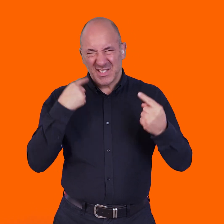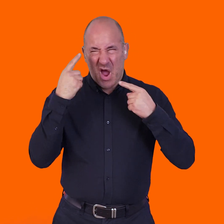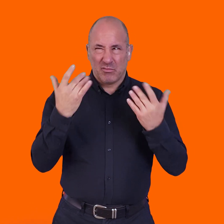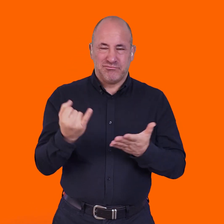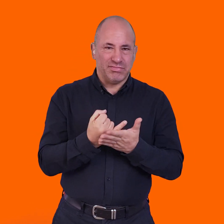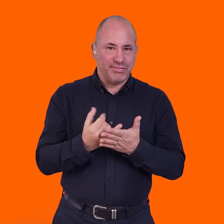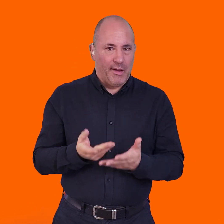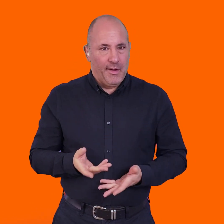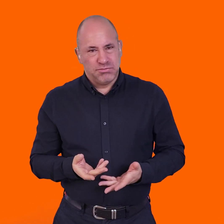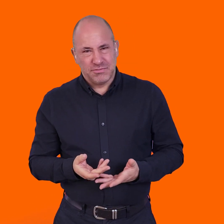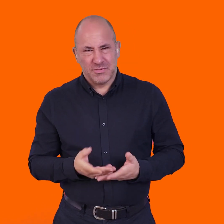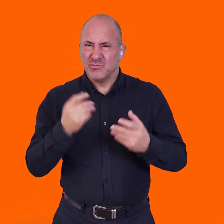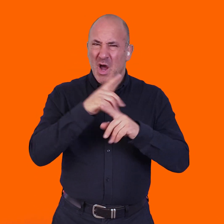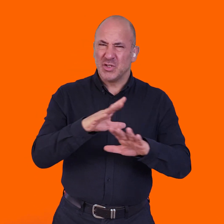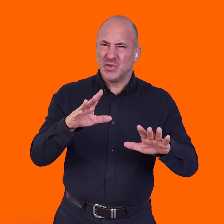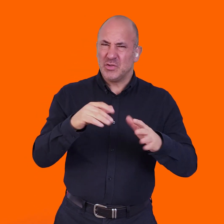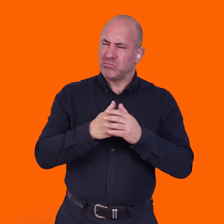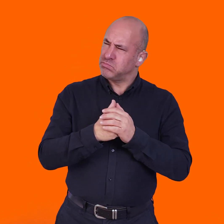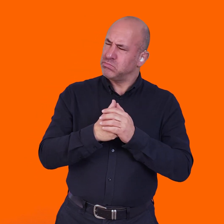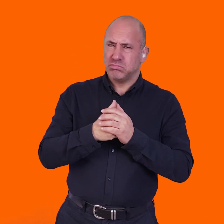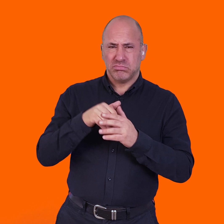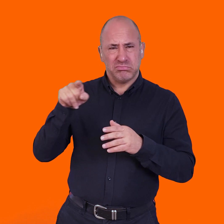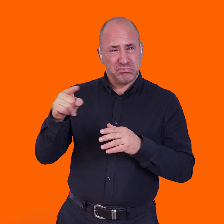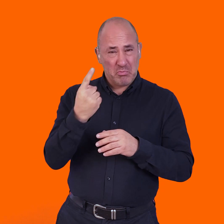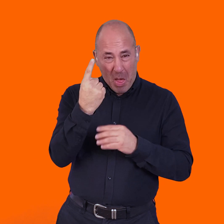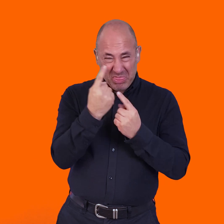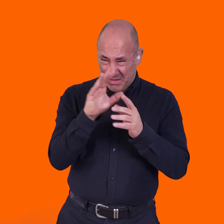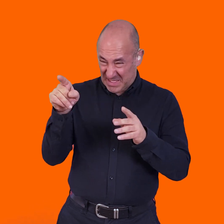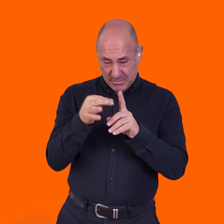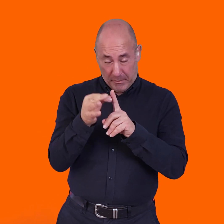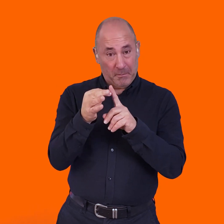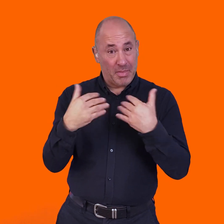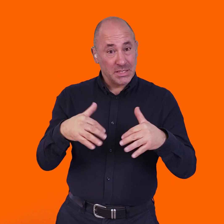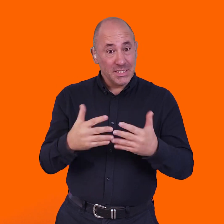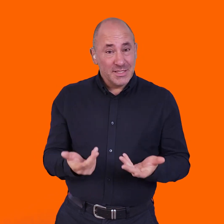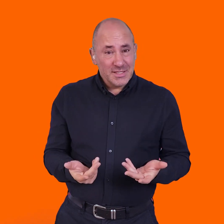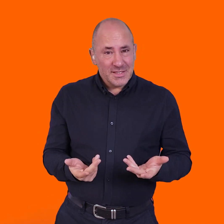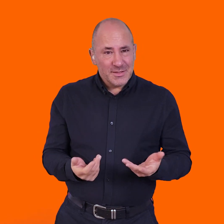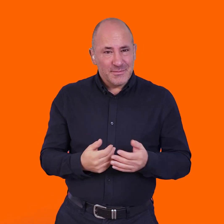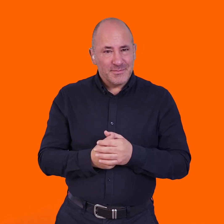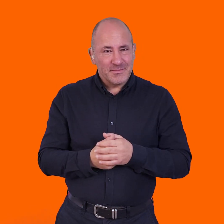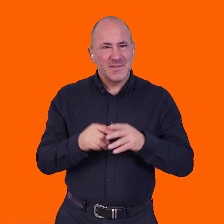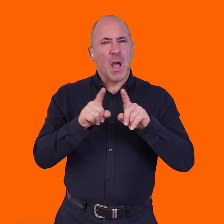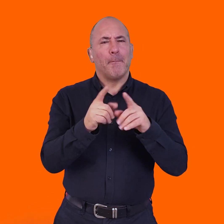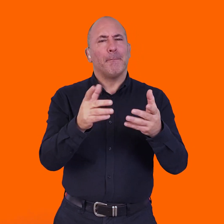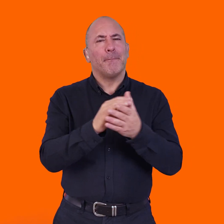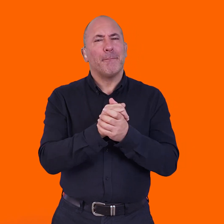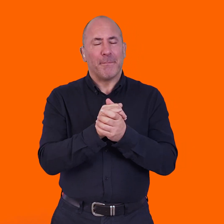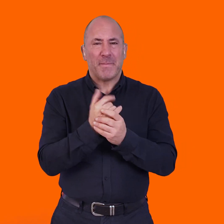strange for me because I think, well, we could just make this better for one thing, but also we don't know how